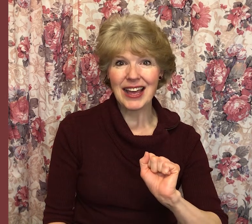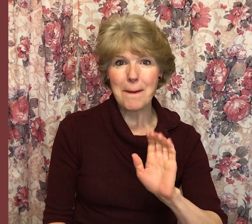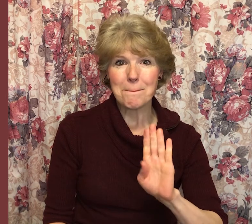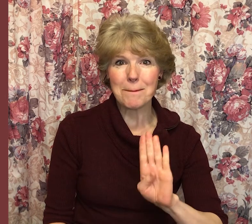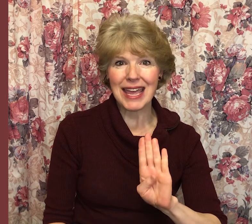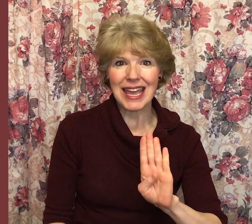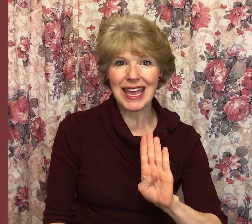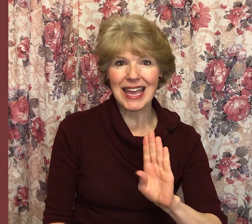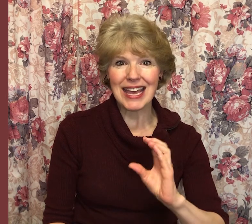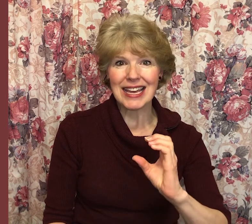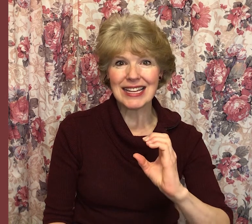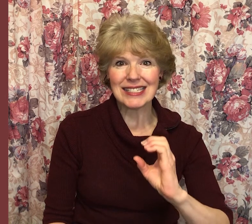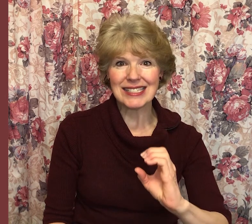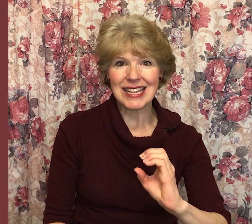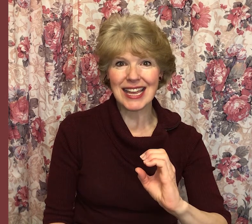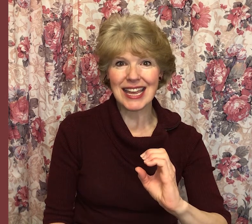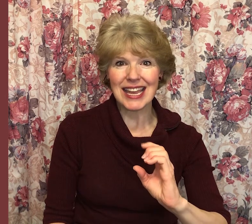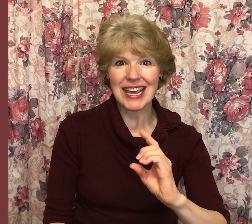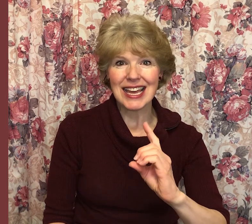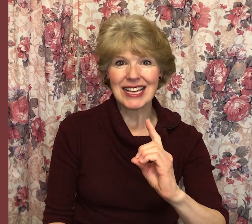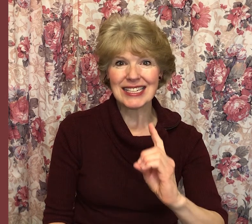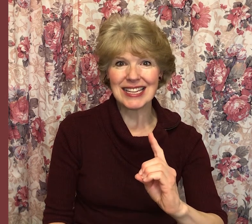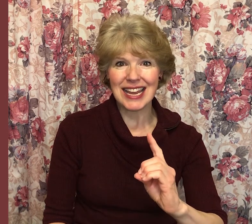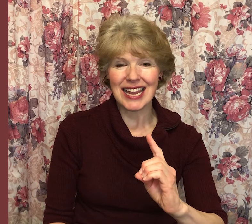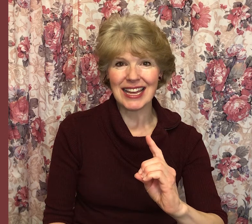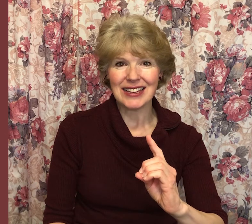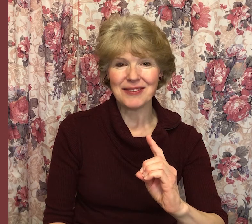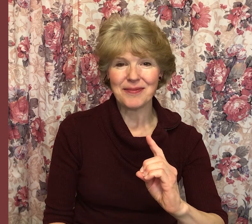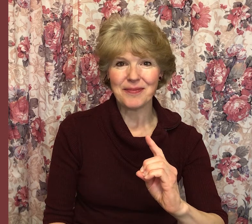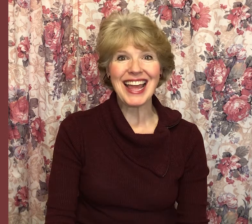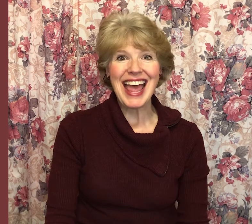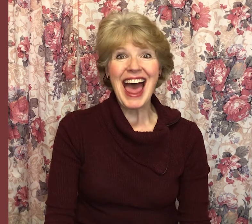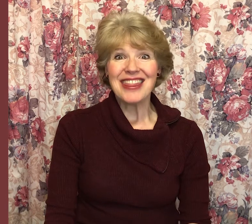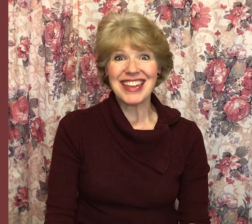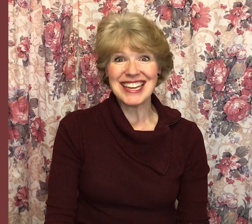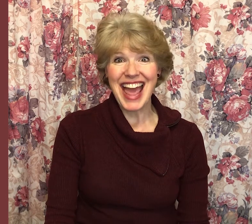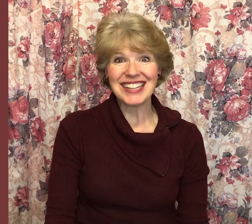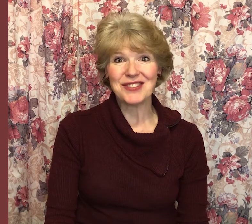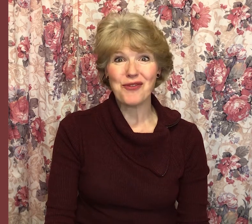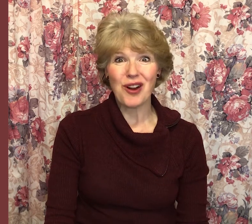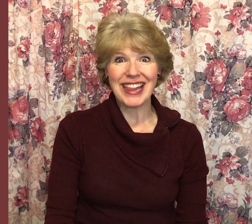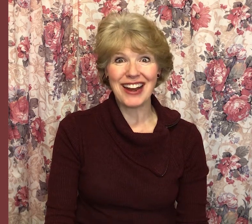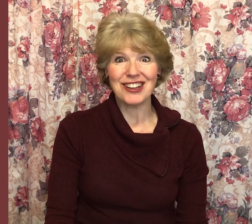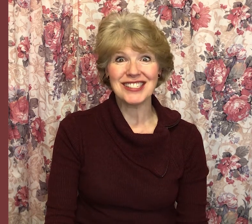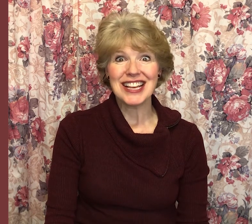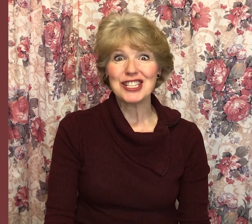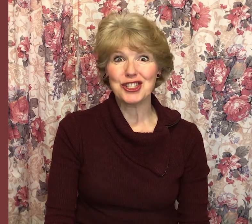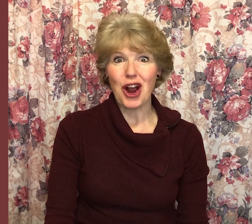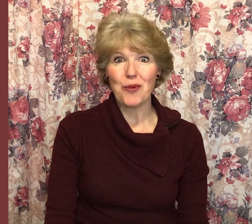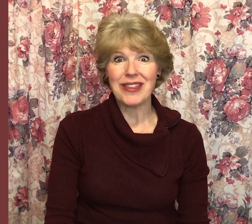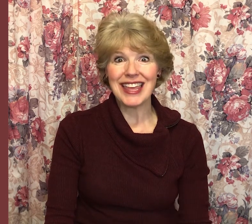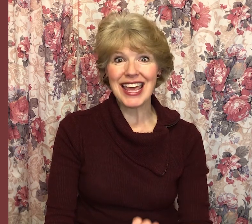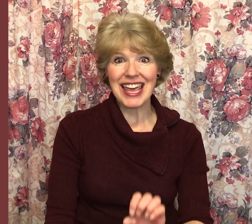B, C, D. The next four letters start with E.